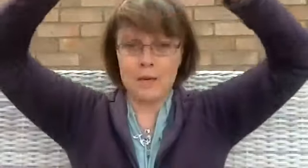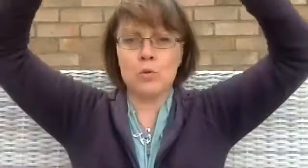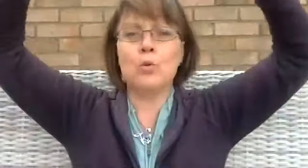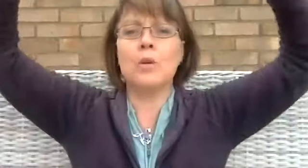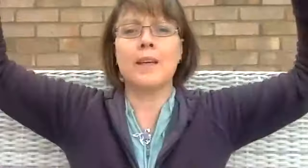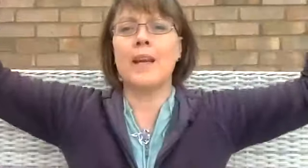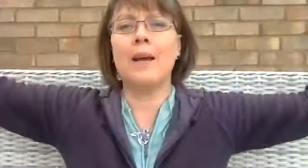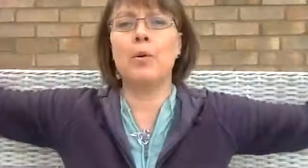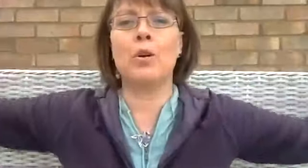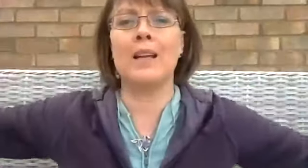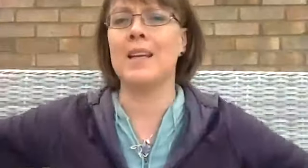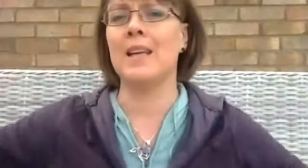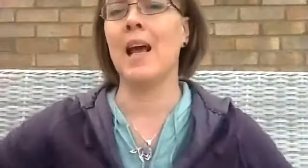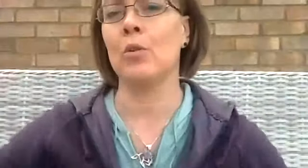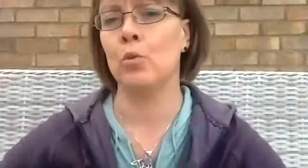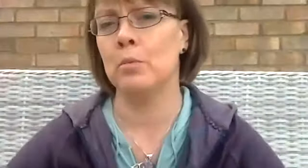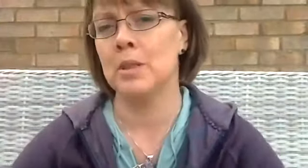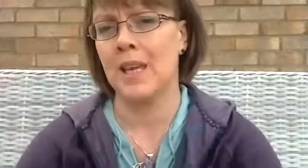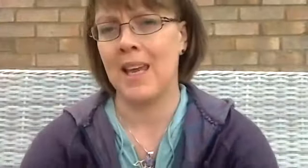all this future.